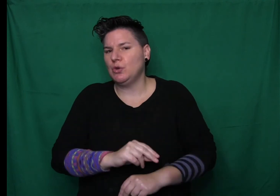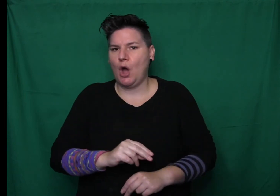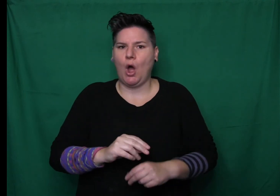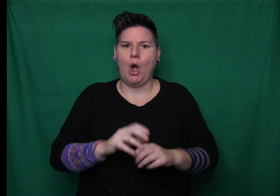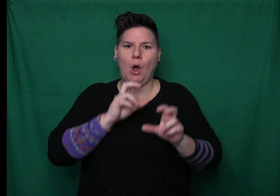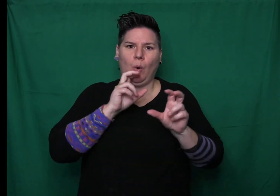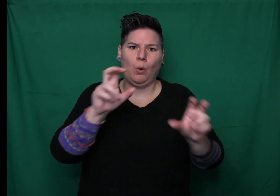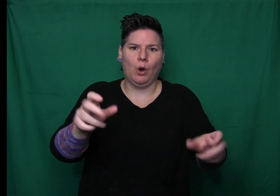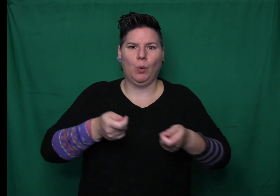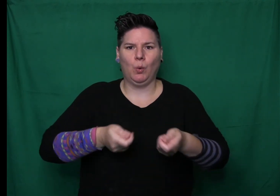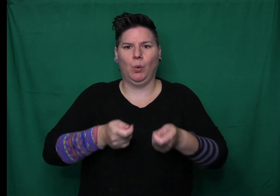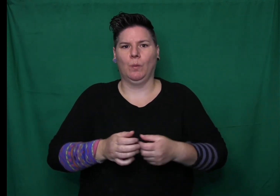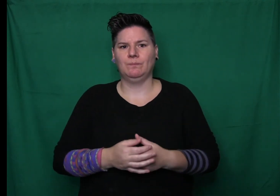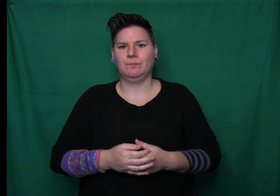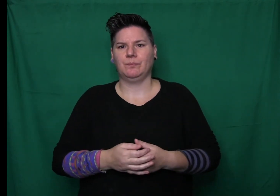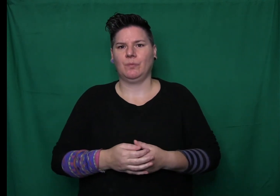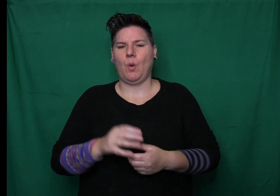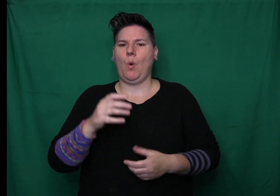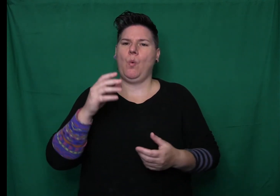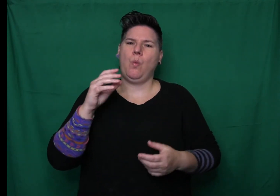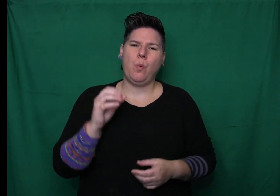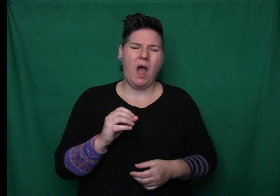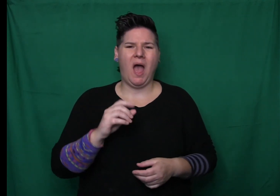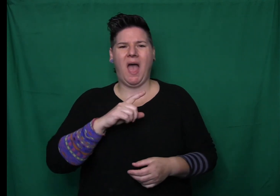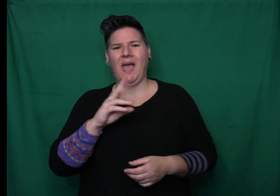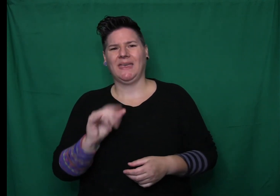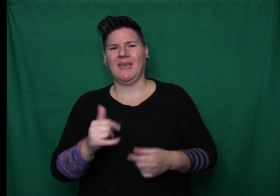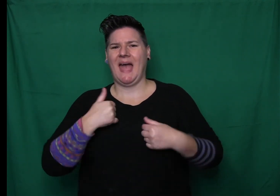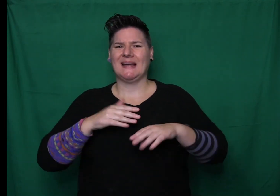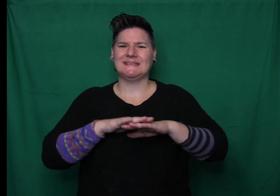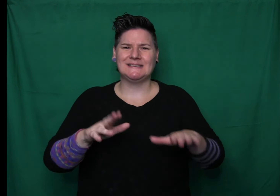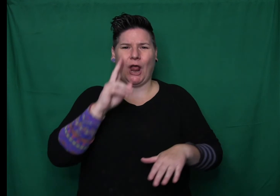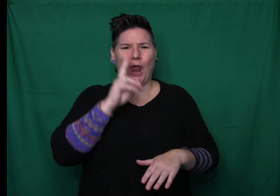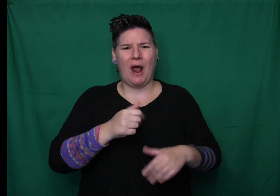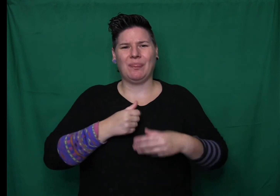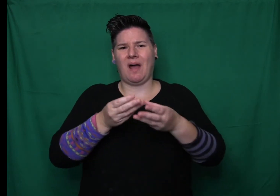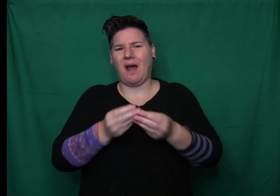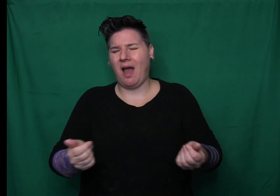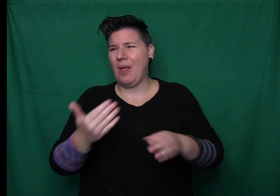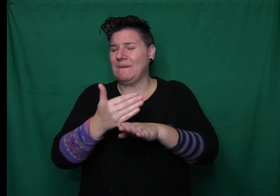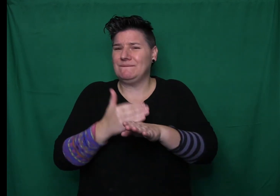The big witch looked at Dory. That's it. Cook looked at Dory then. Of course. Cook took the